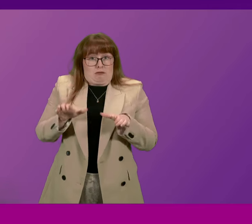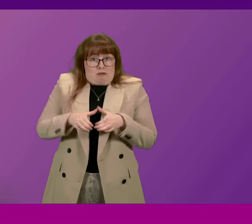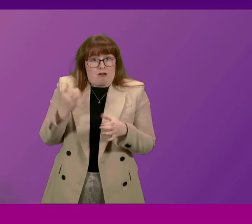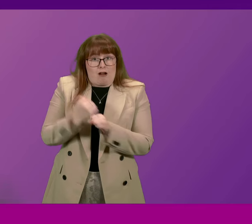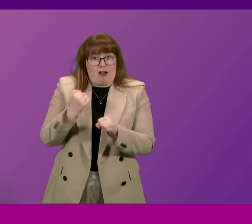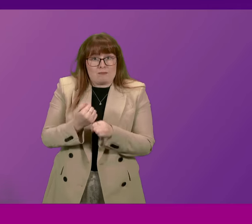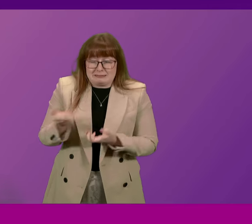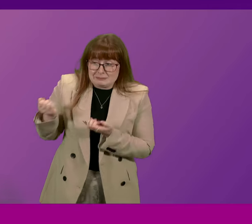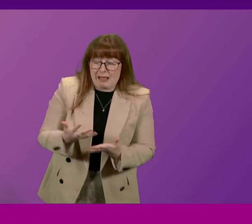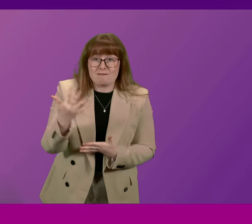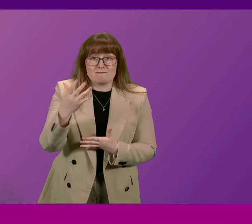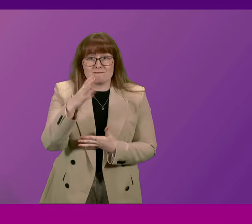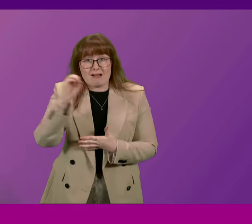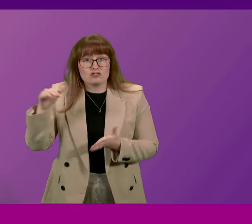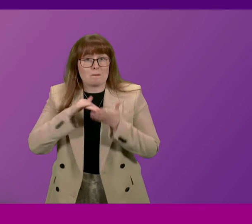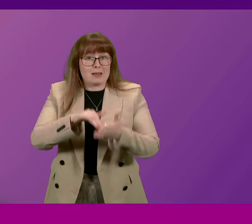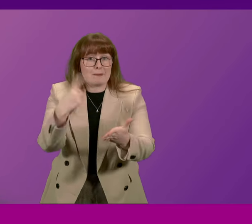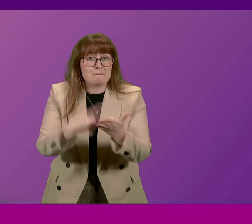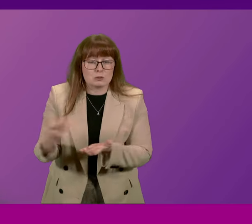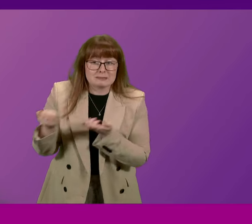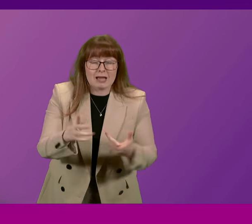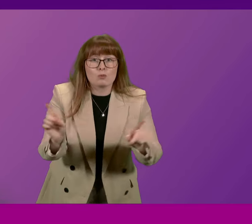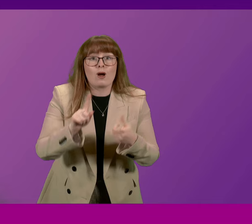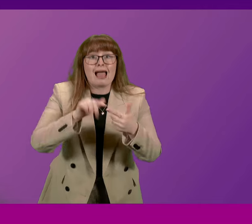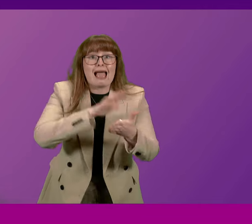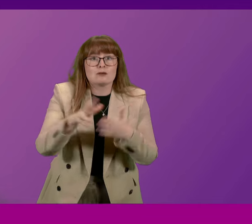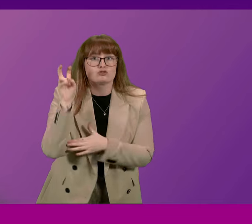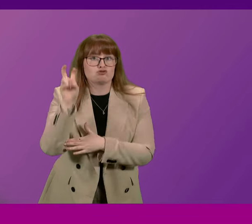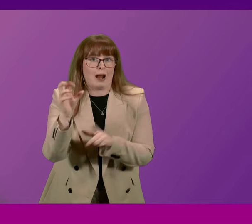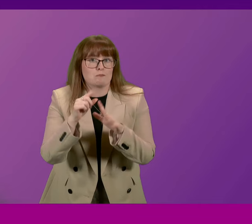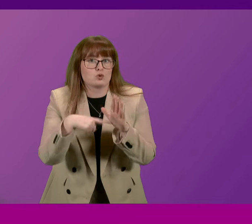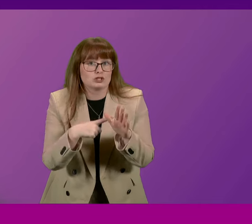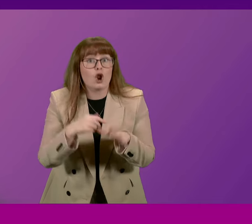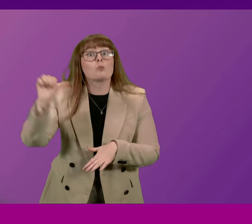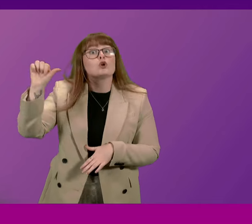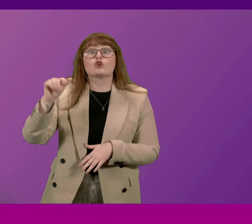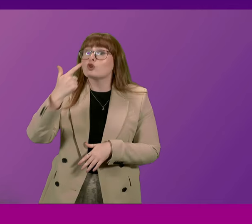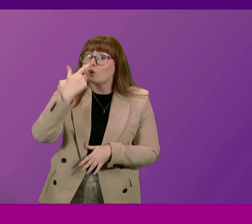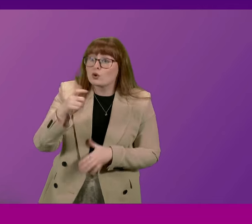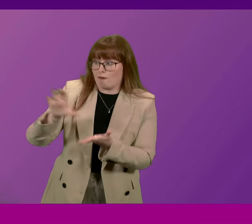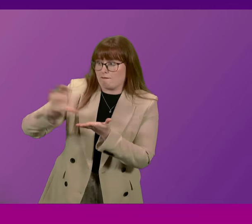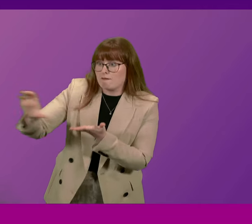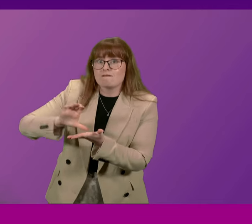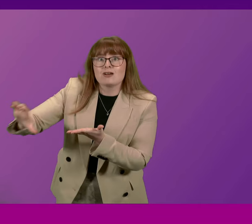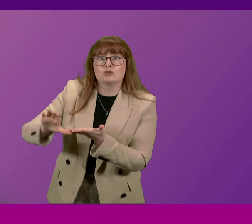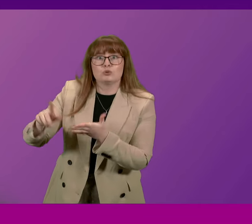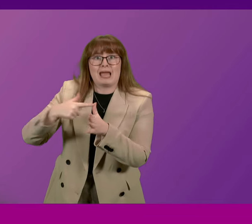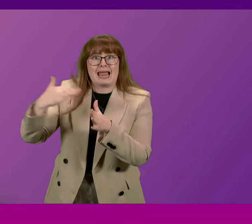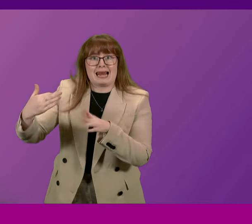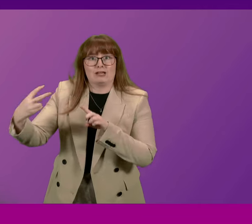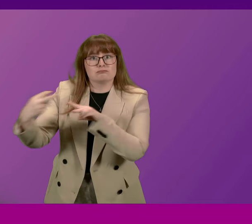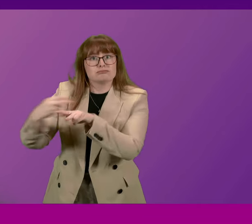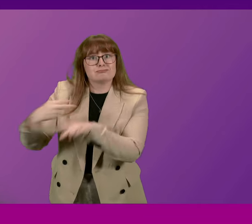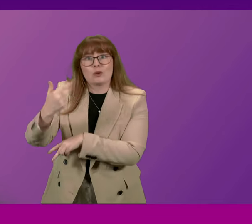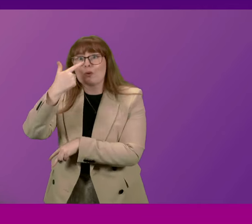£500 million on the Edinburgh tram project, when this Government had a commitment to spend